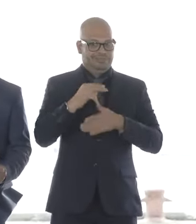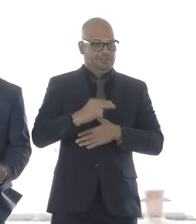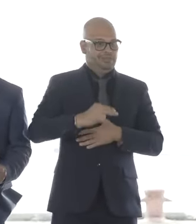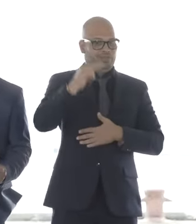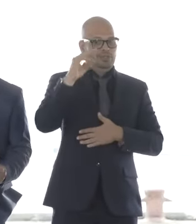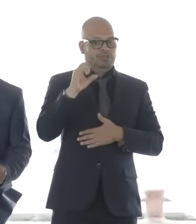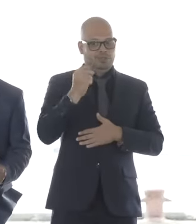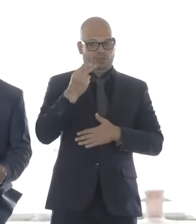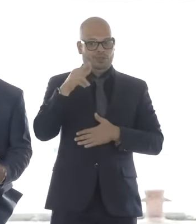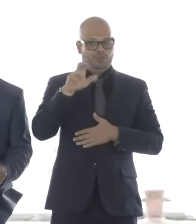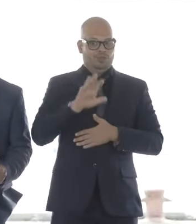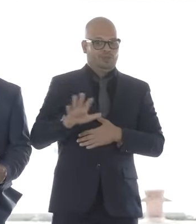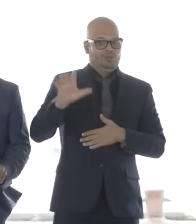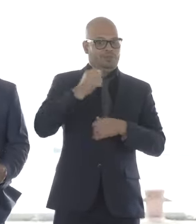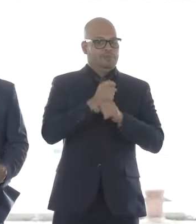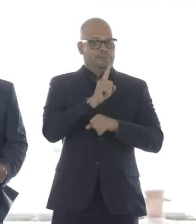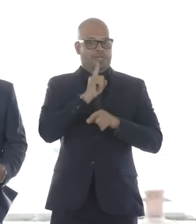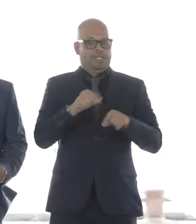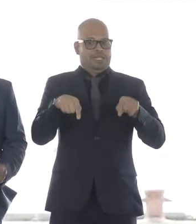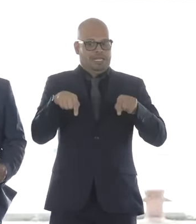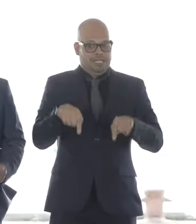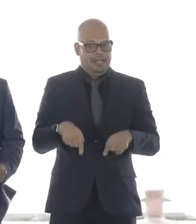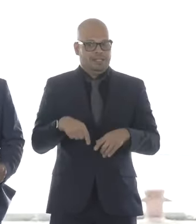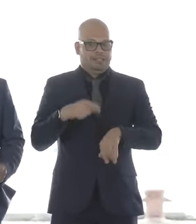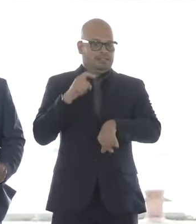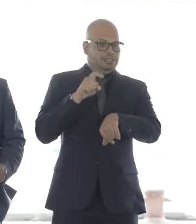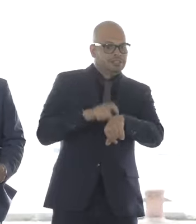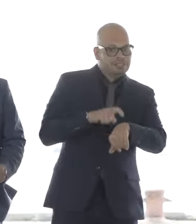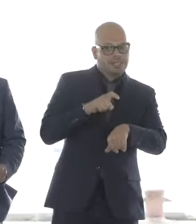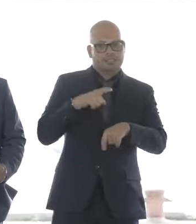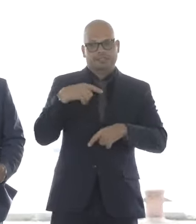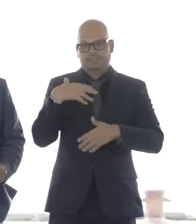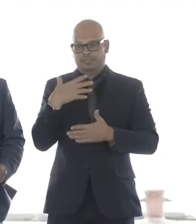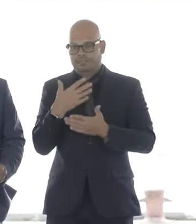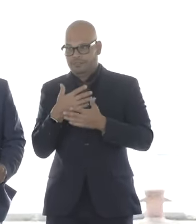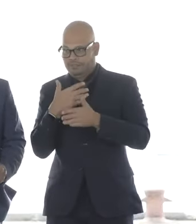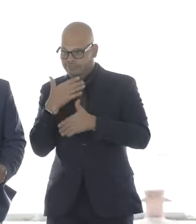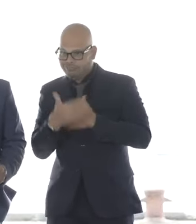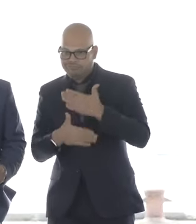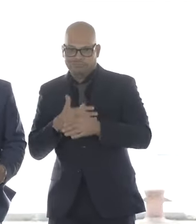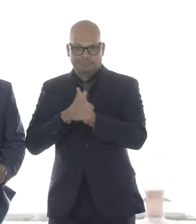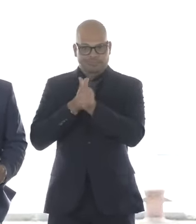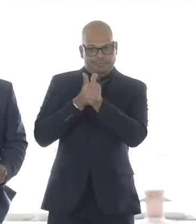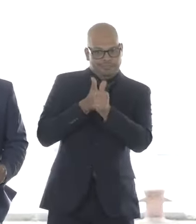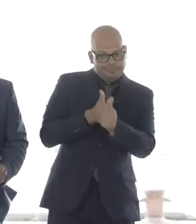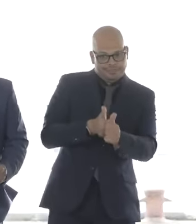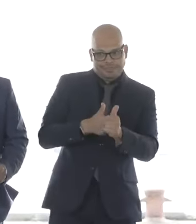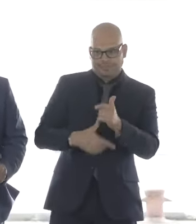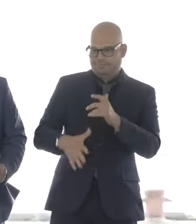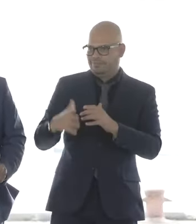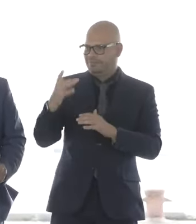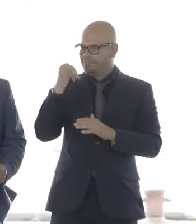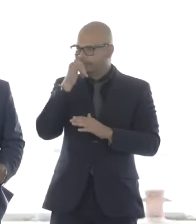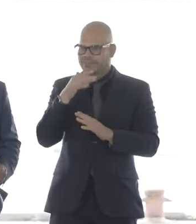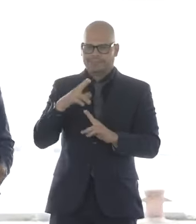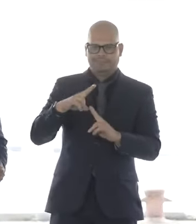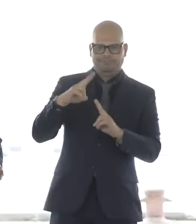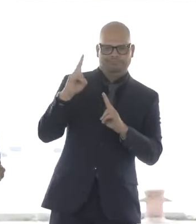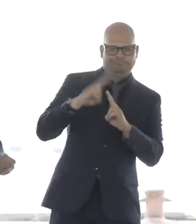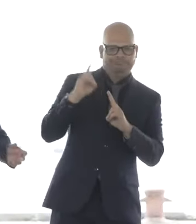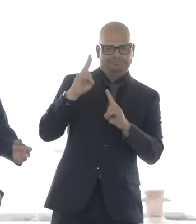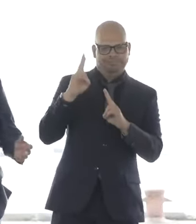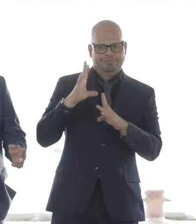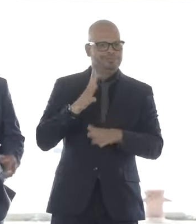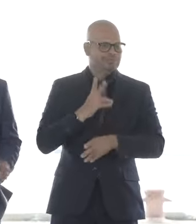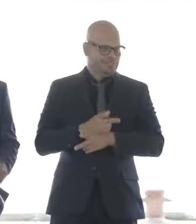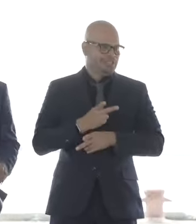project is going to be on time, on budget, observing the highest safety protocols. As a commercial slash